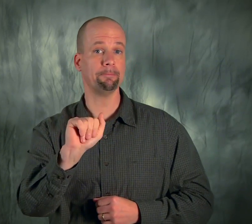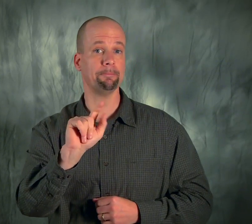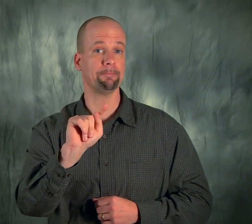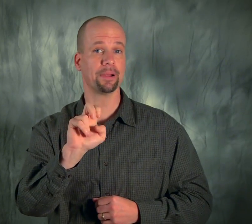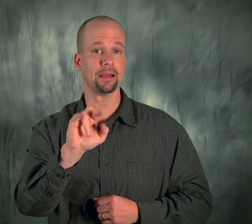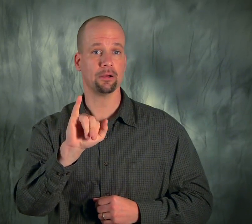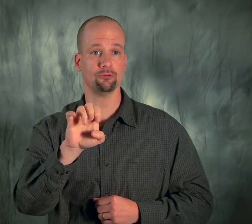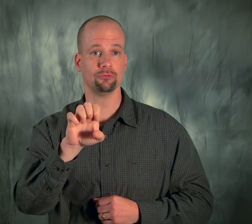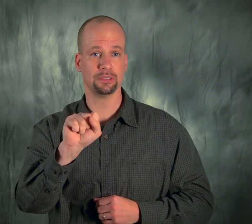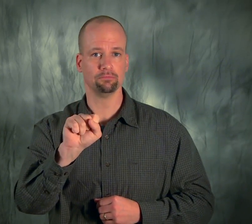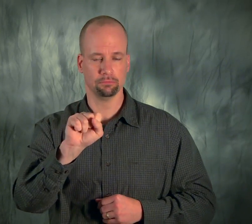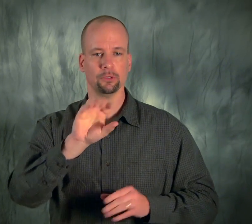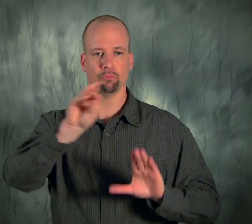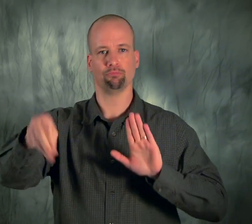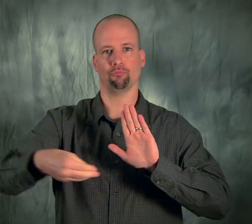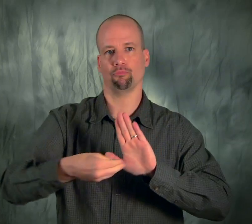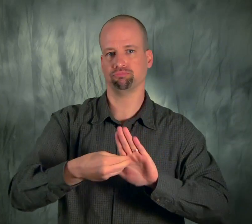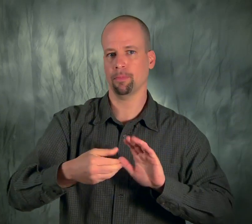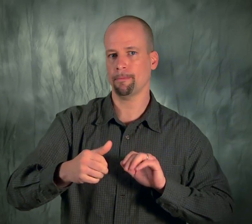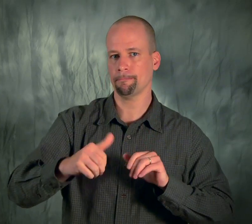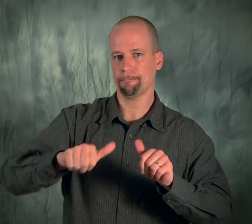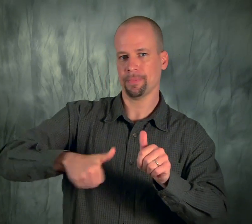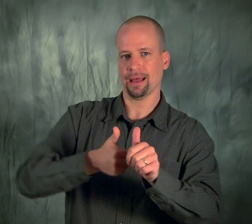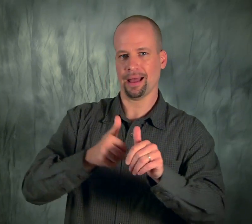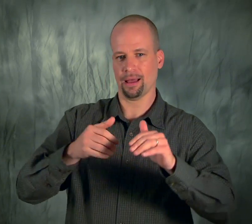The batteries go in the back with the sliding panel.